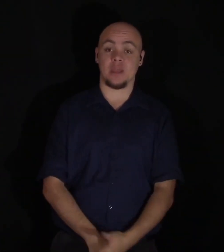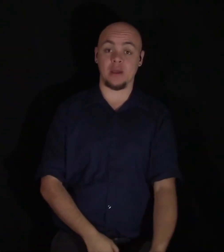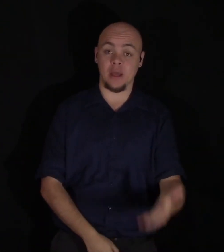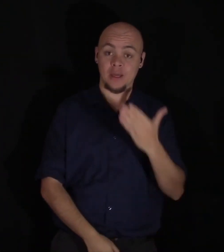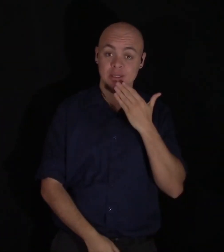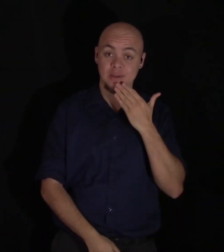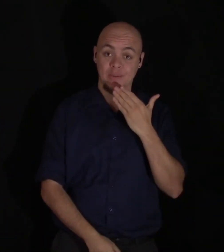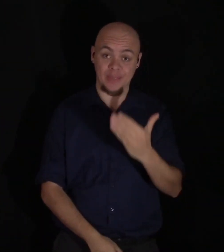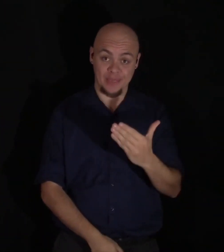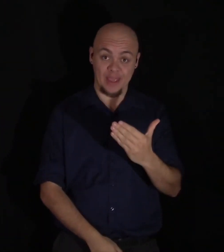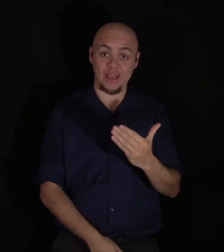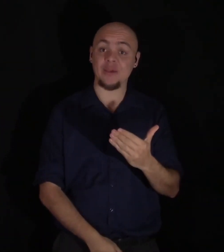Because everything that shows me.